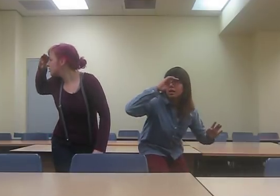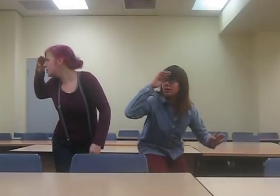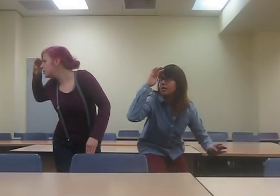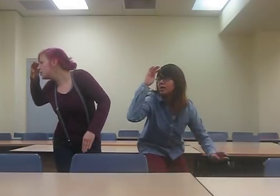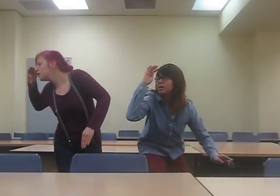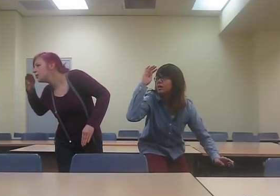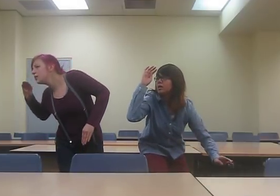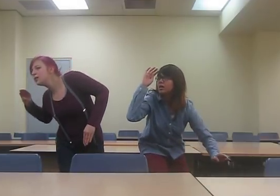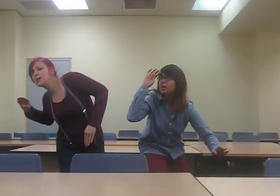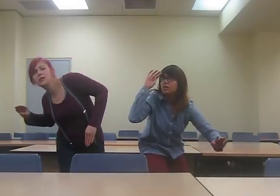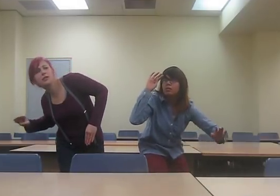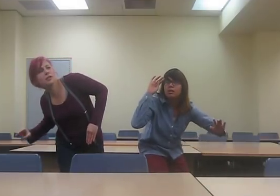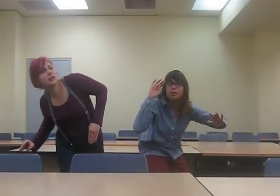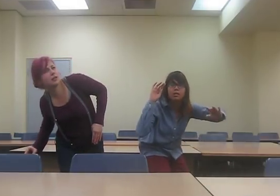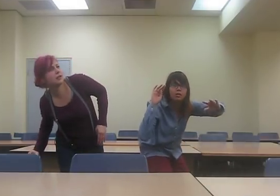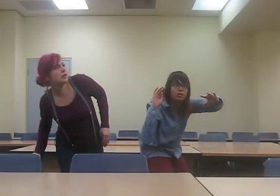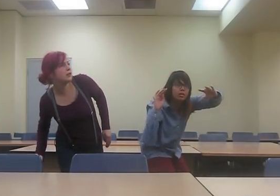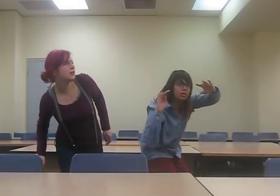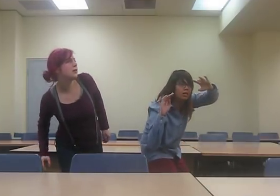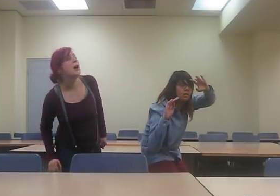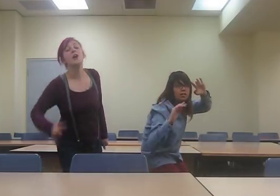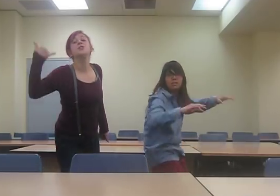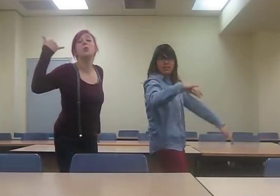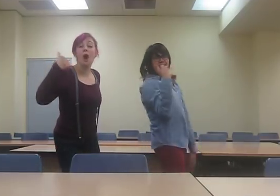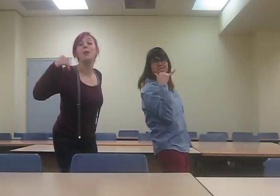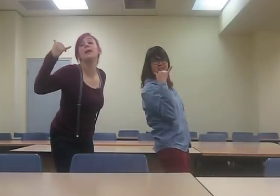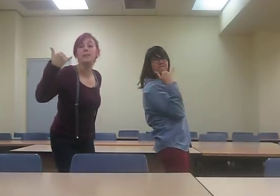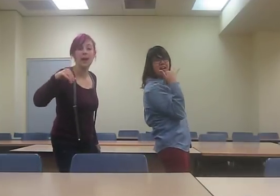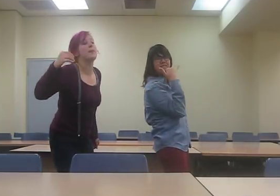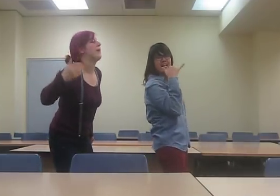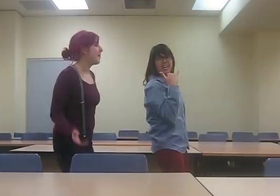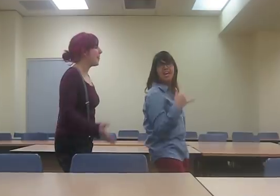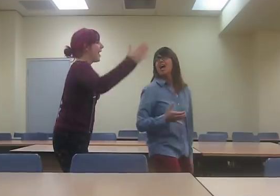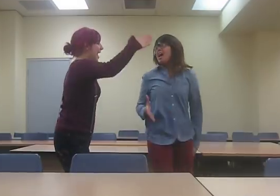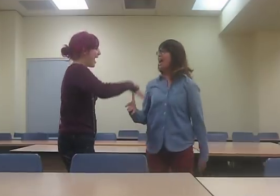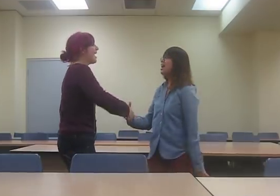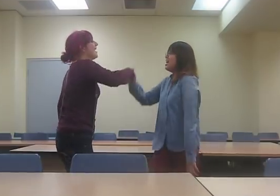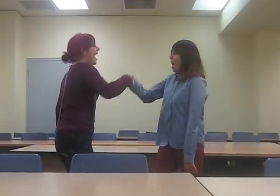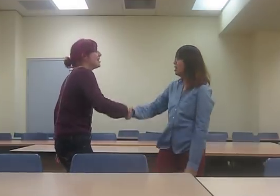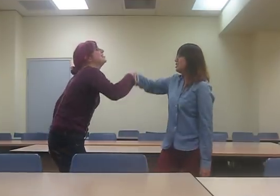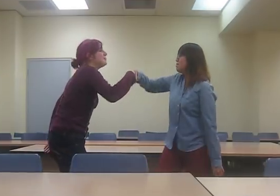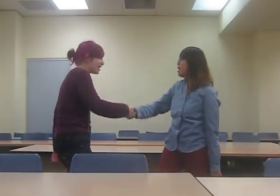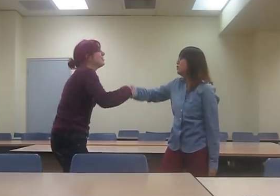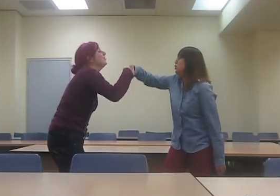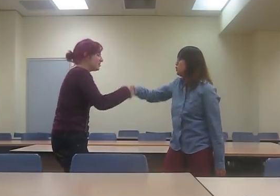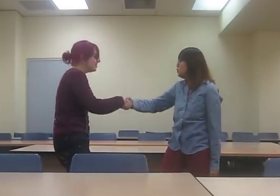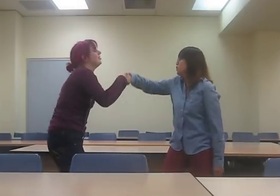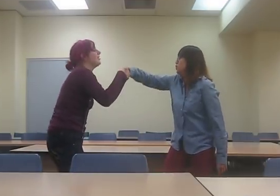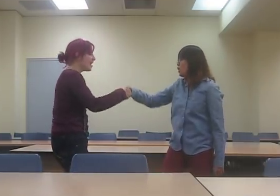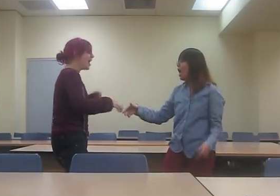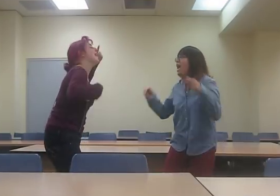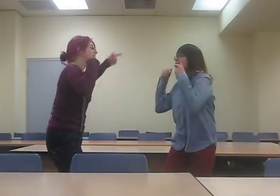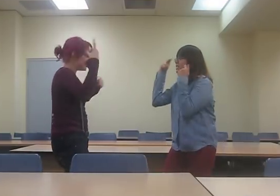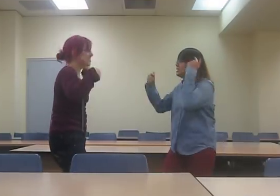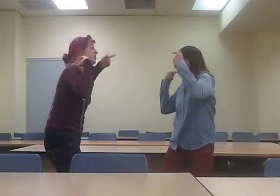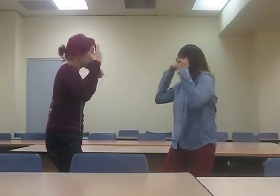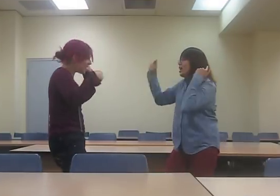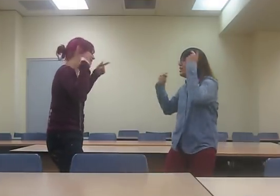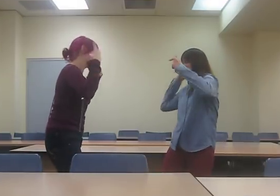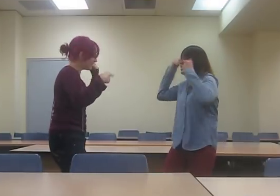But here's my number So call me, baby Hey, I just met you And this is crazy